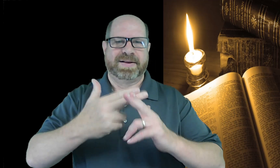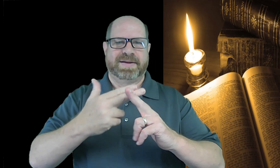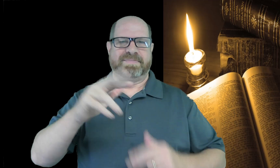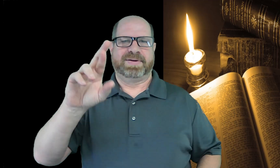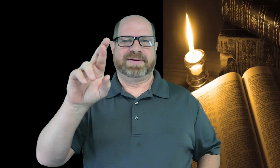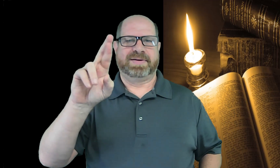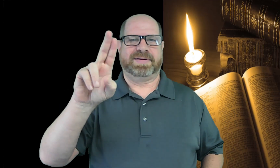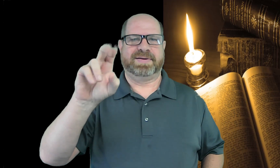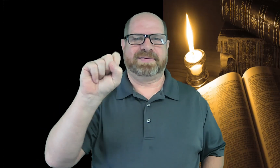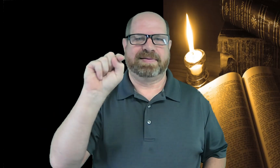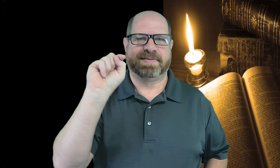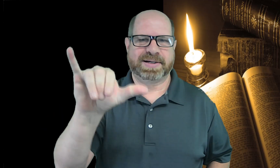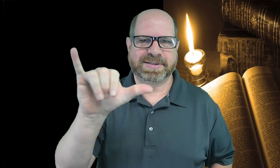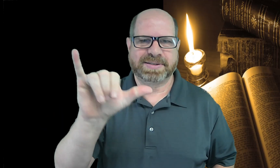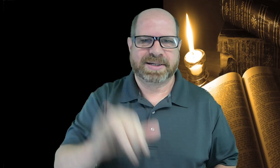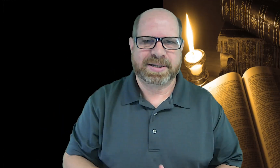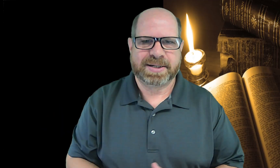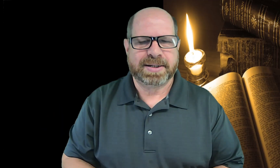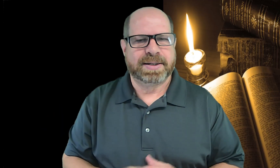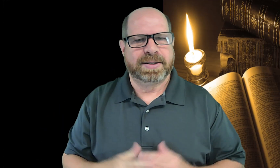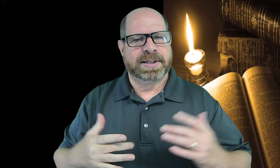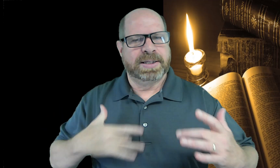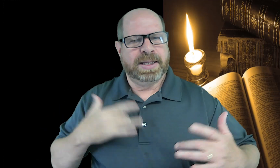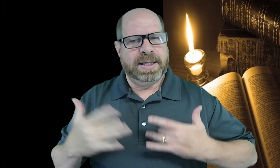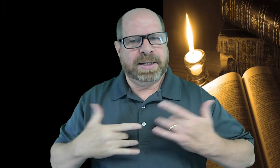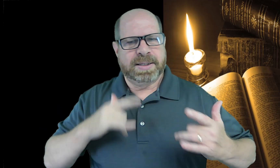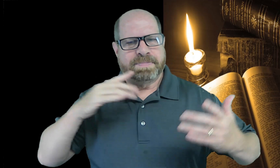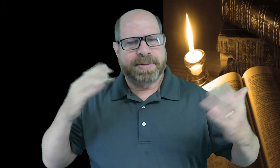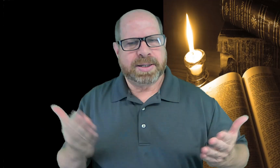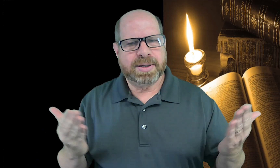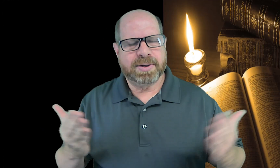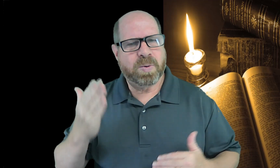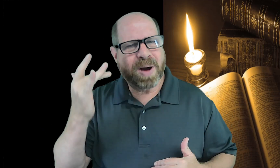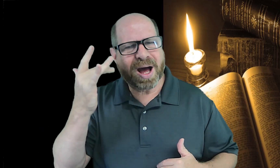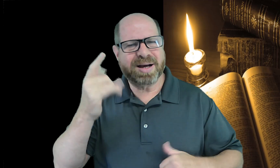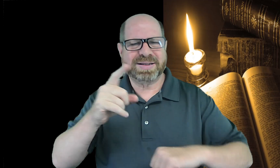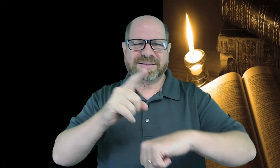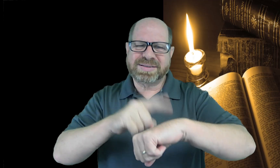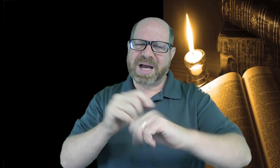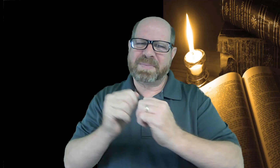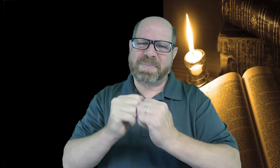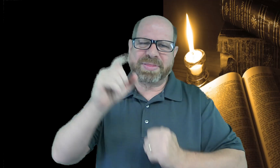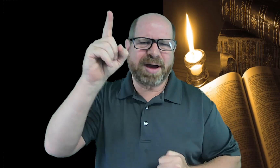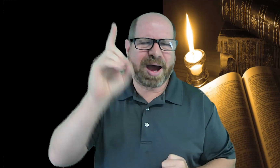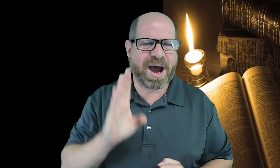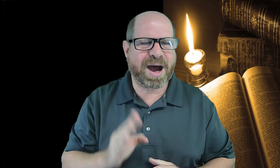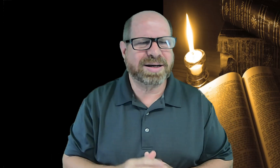Hello! My name is Rusty. I'm excited to be here from our time with God.